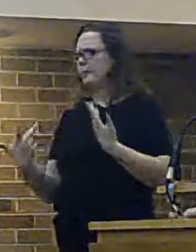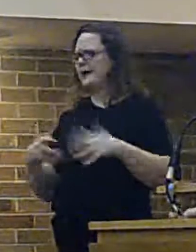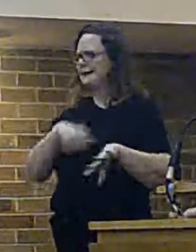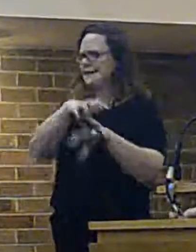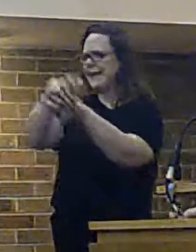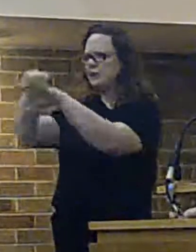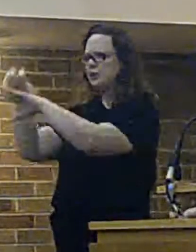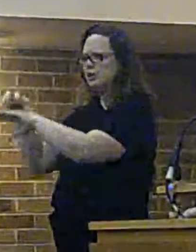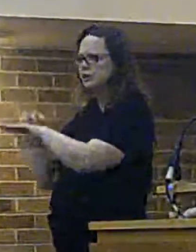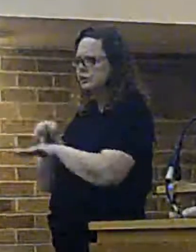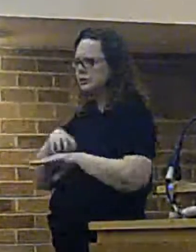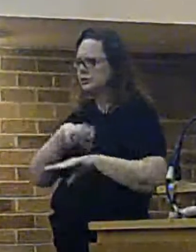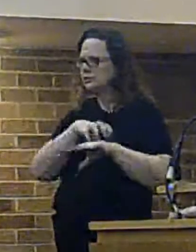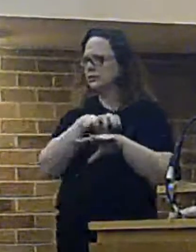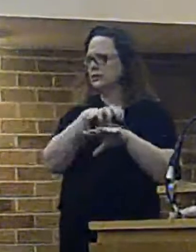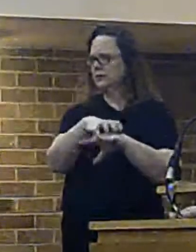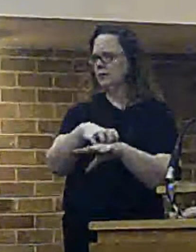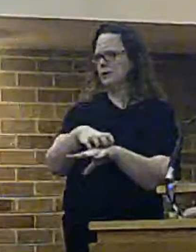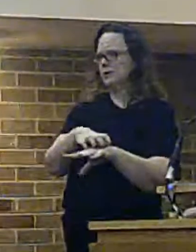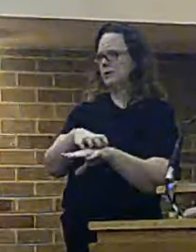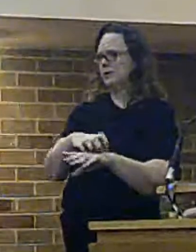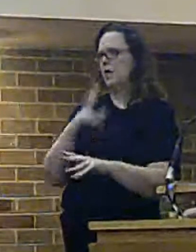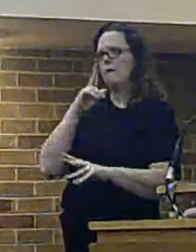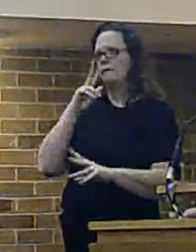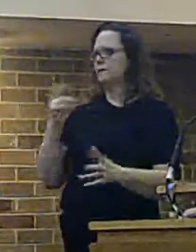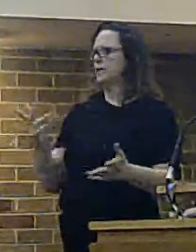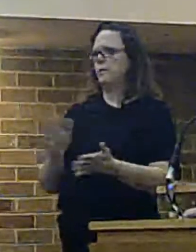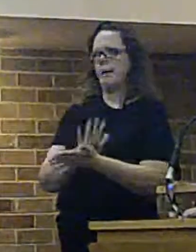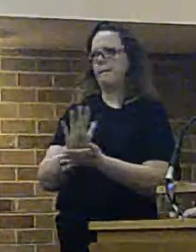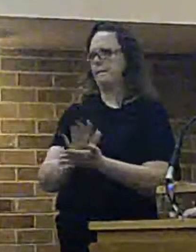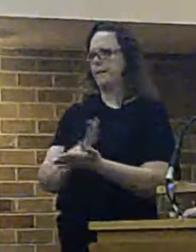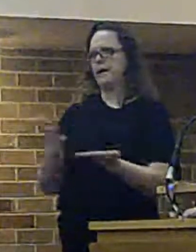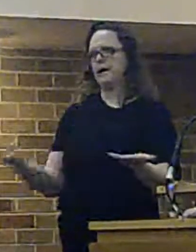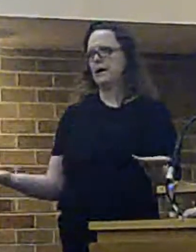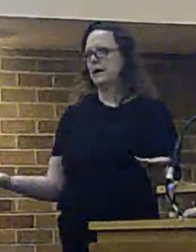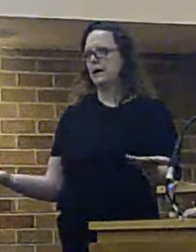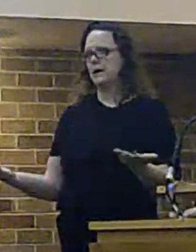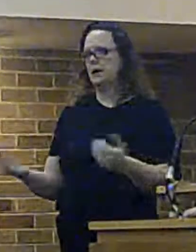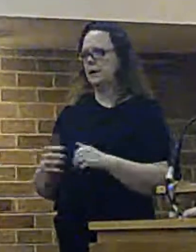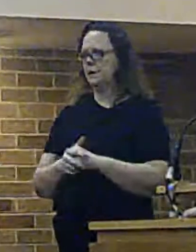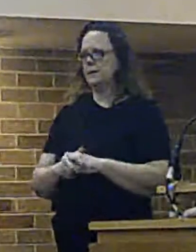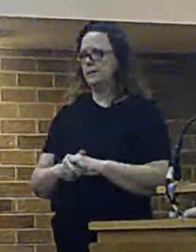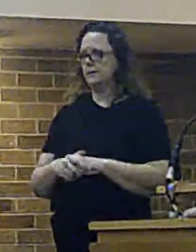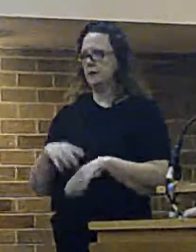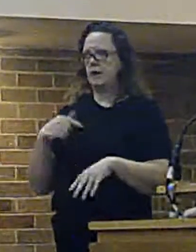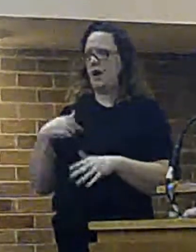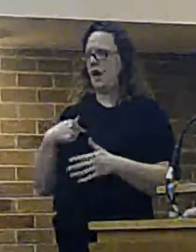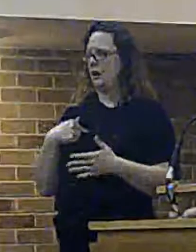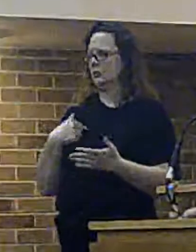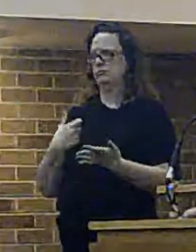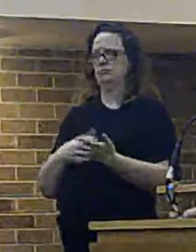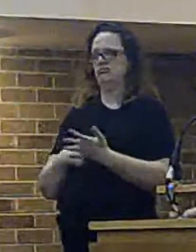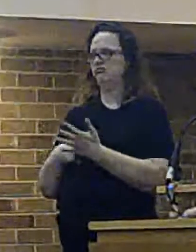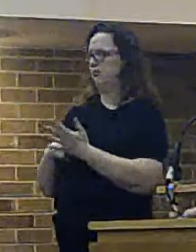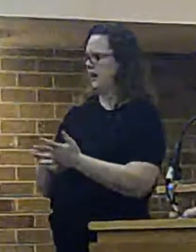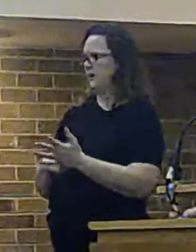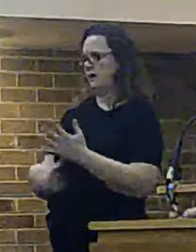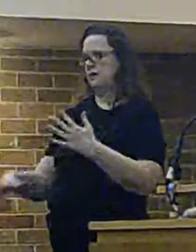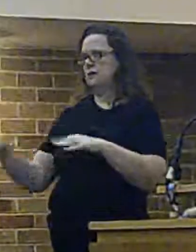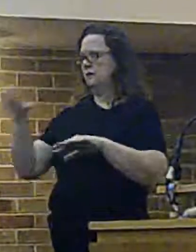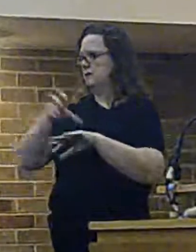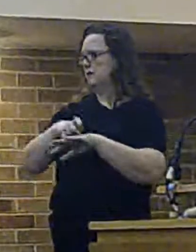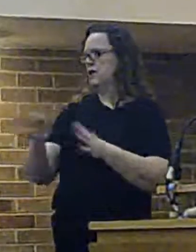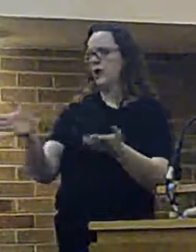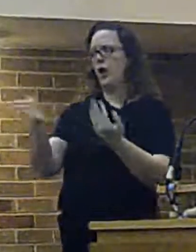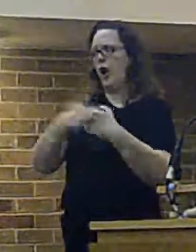that comment. Not a view I subscribe to. As a say, I would not recommend the closure of any stations if